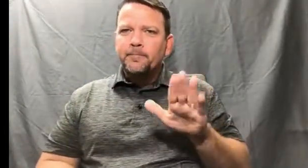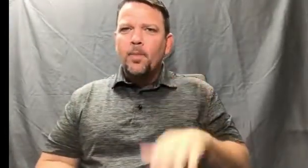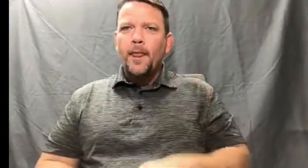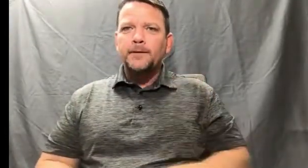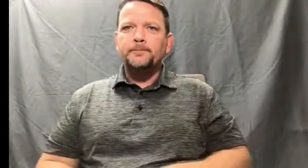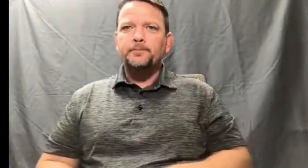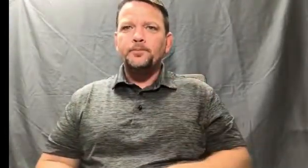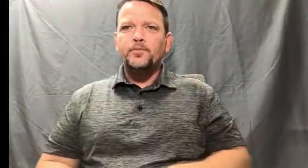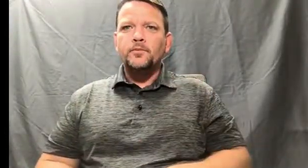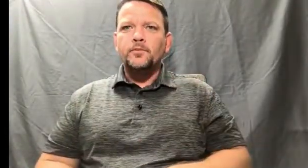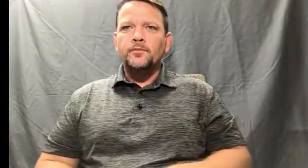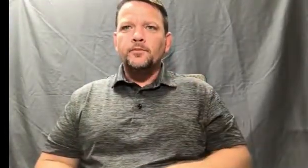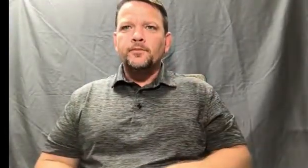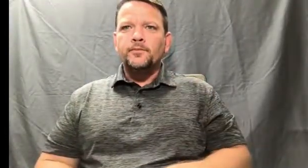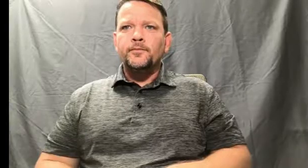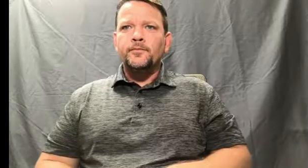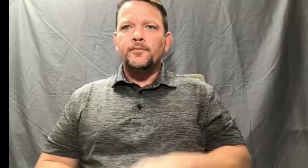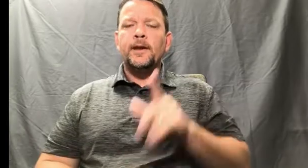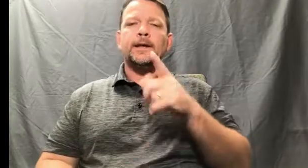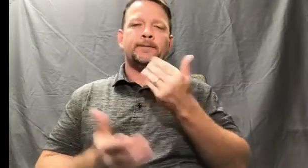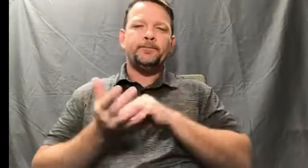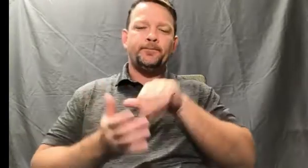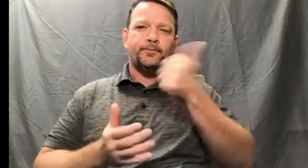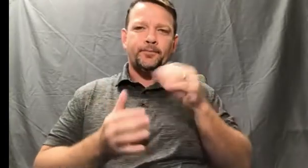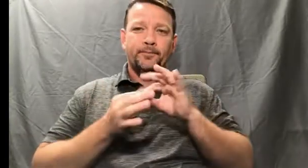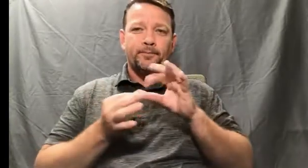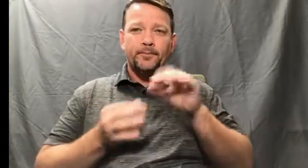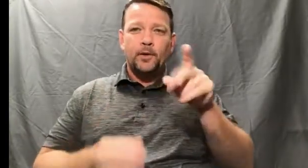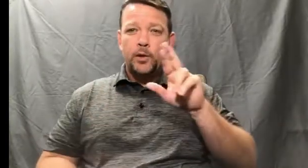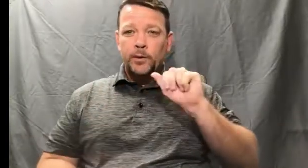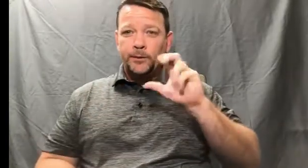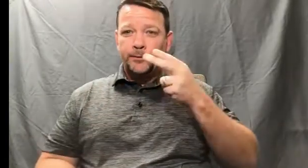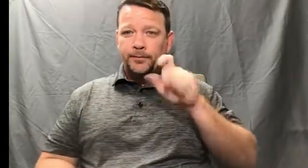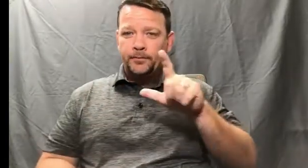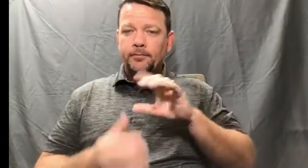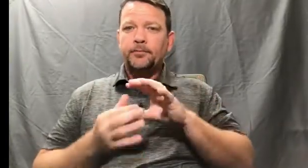But does that mean that they're not Deaf? Well, I don't know. So again, another story.